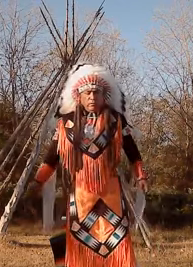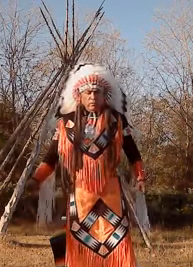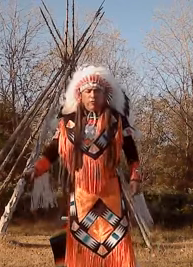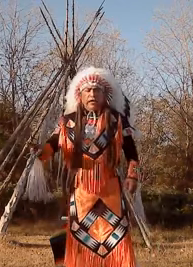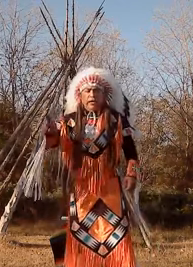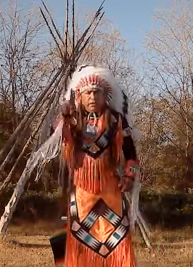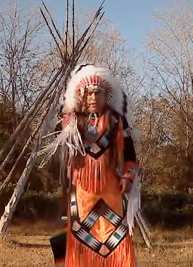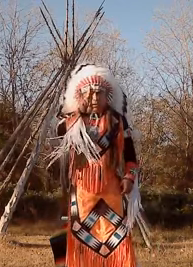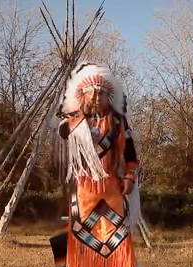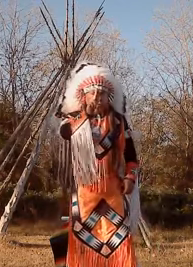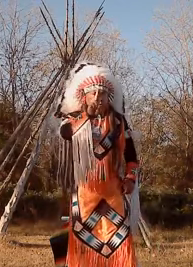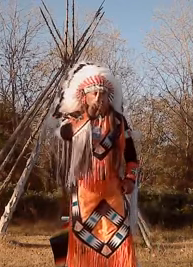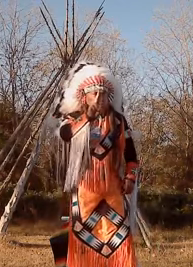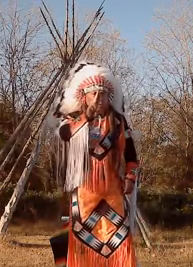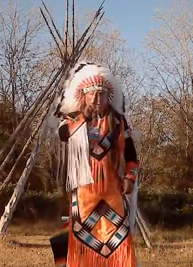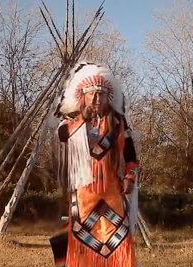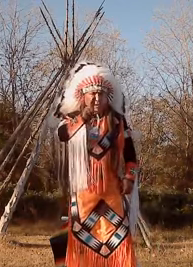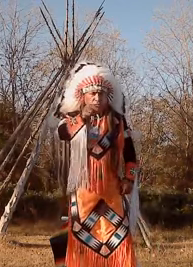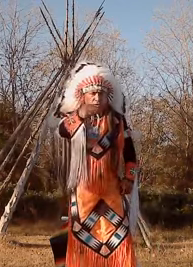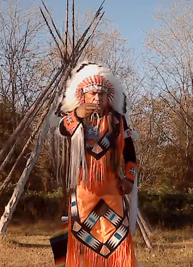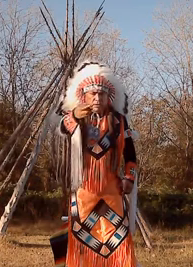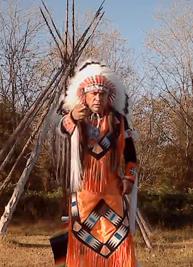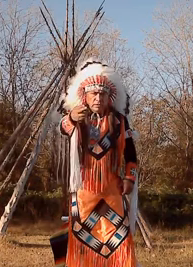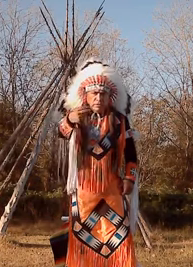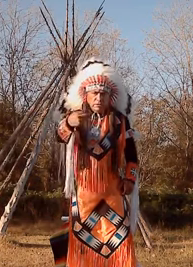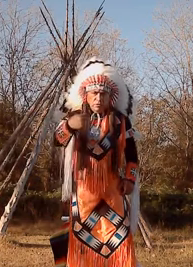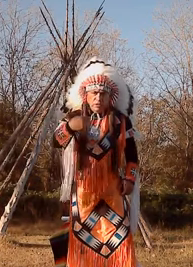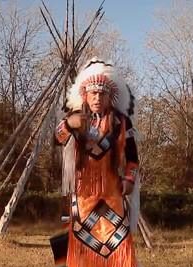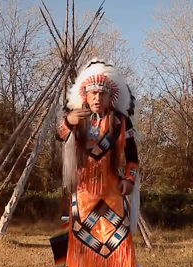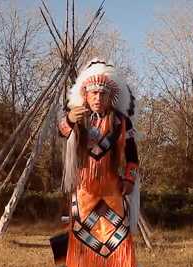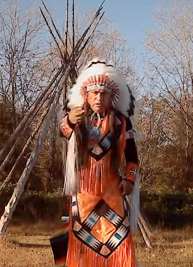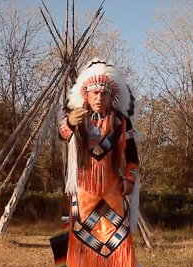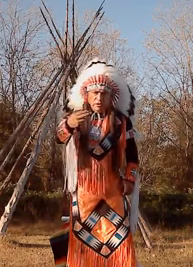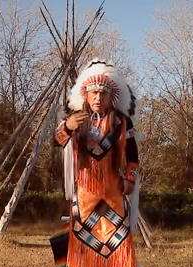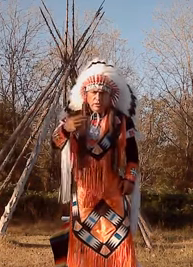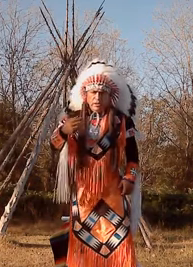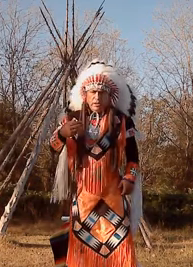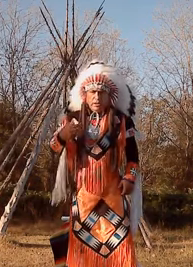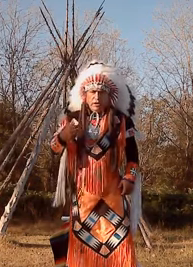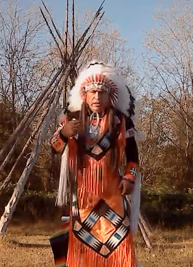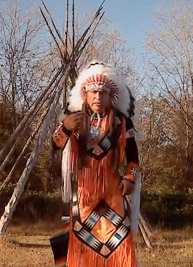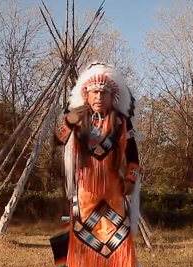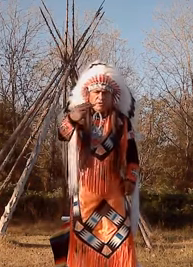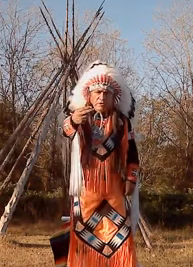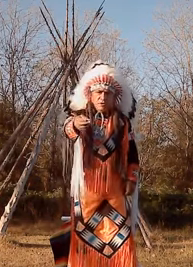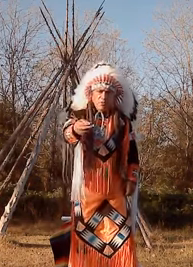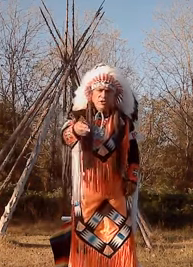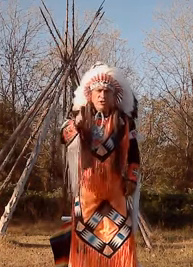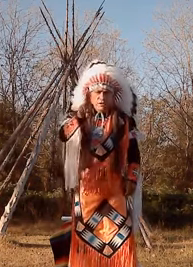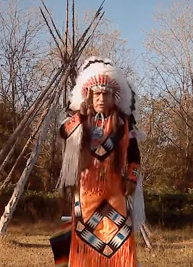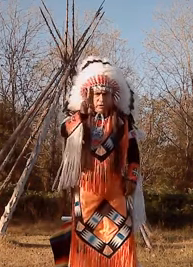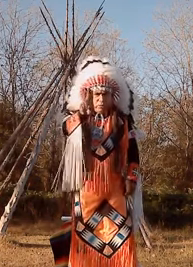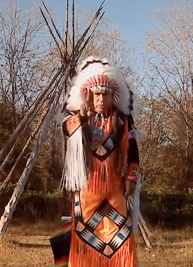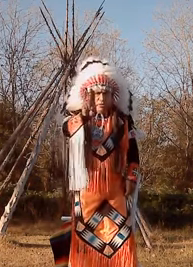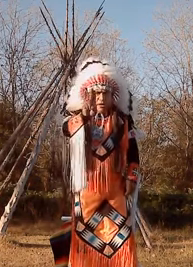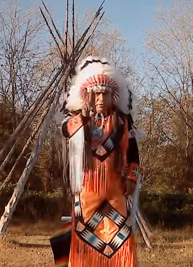friend is this so i want the audience the audience out there that's watching that we're friends